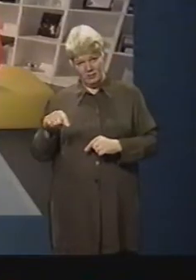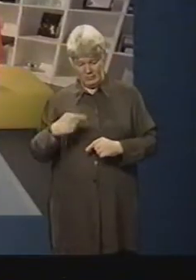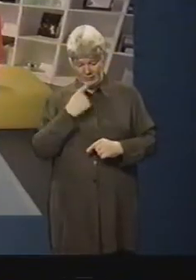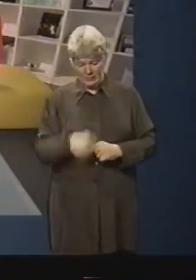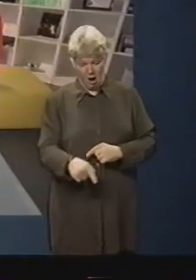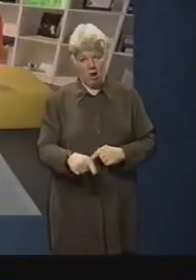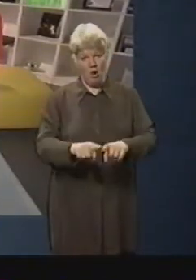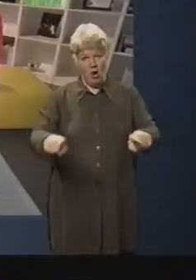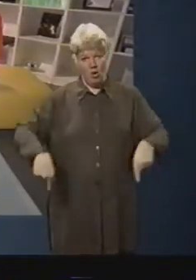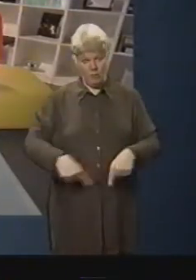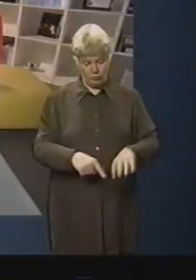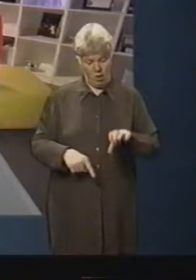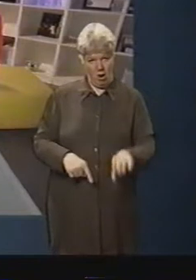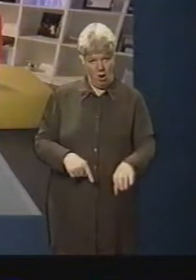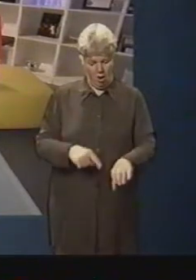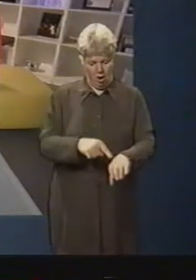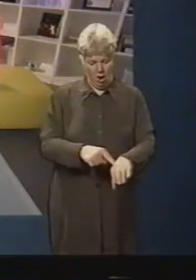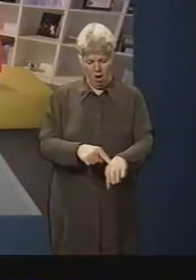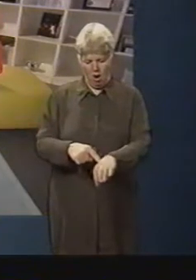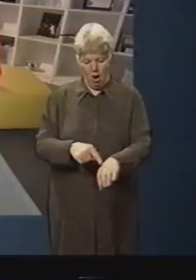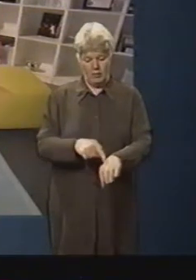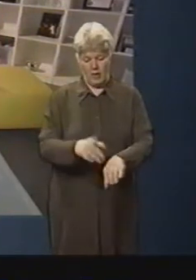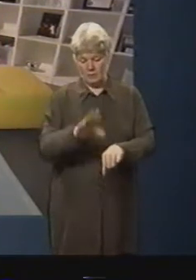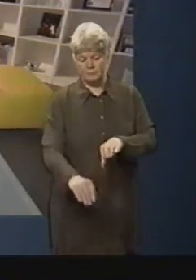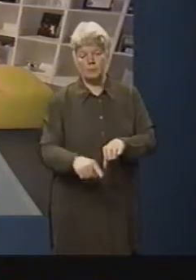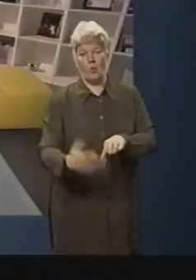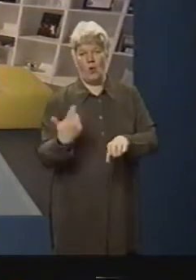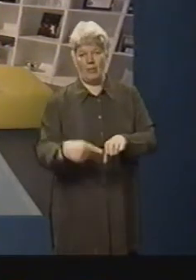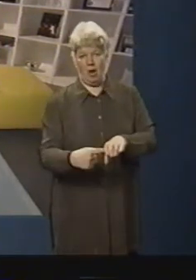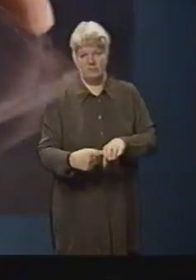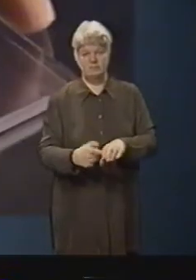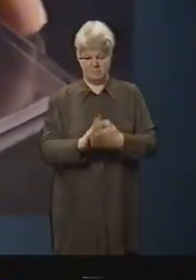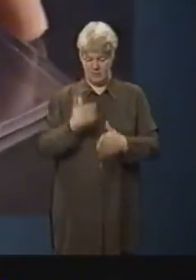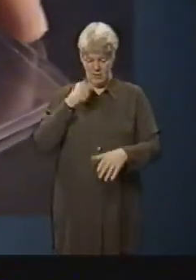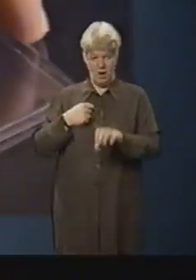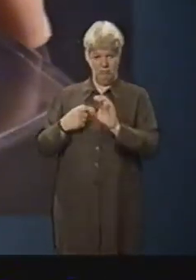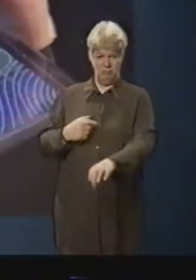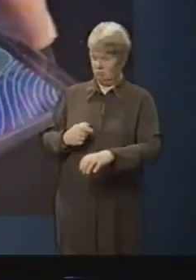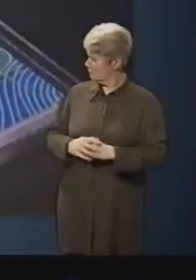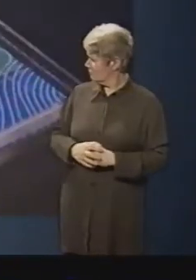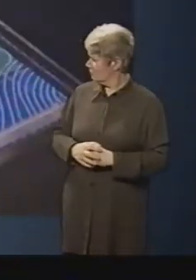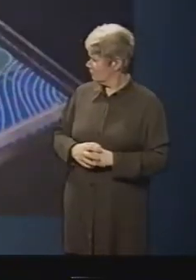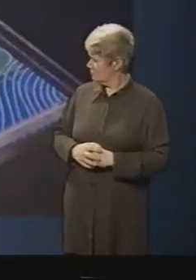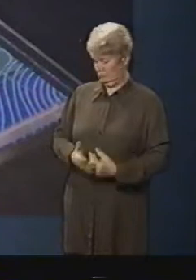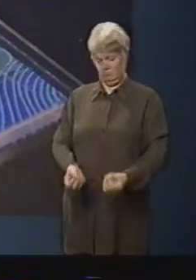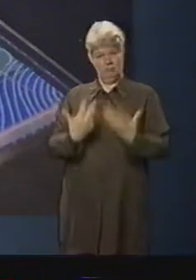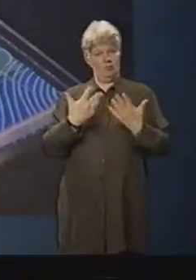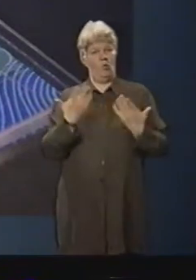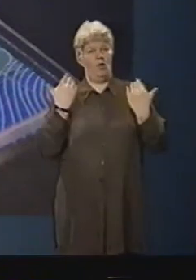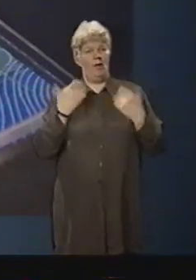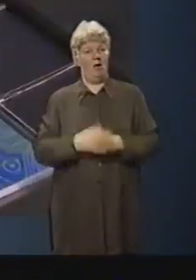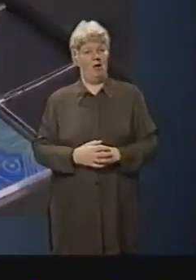computer what tile I put on it. So, I pop it on any of these squares here, over here. And there's tomorrow's weather.